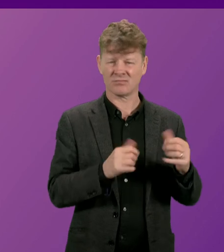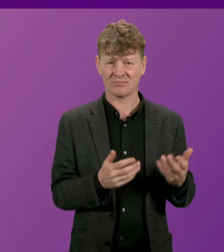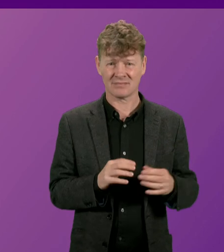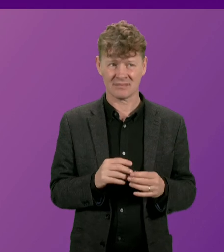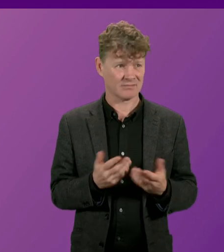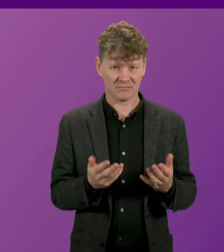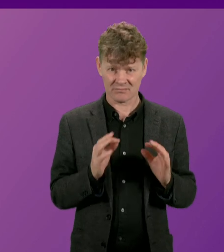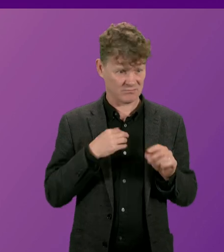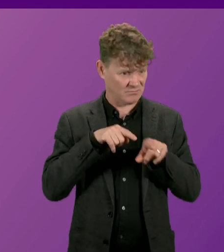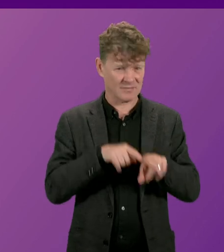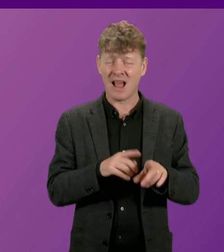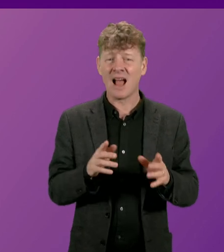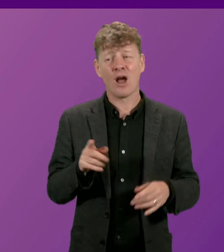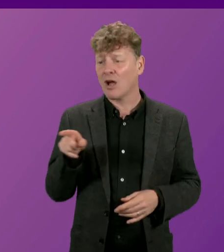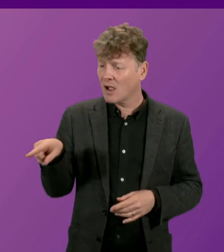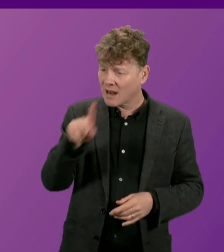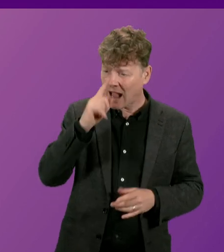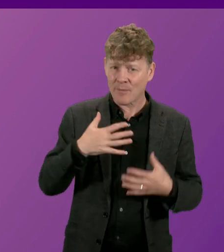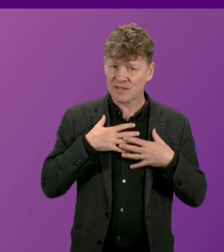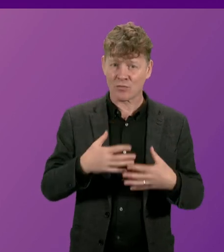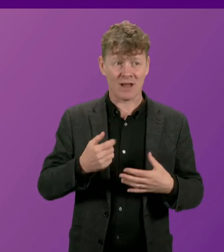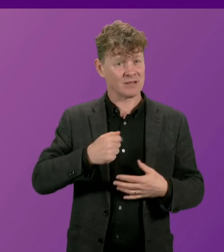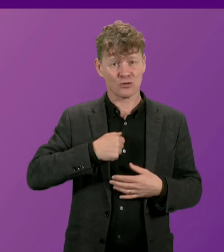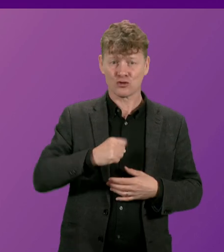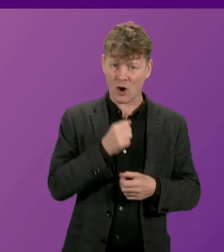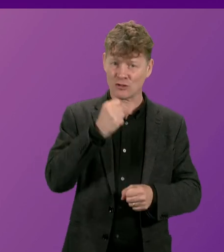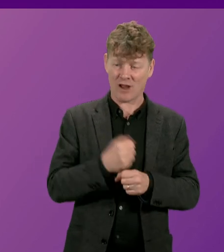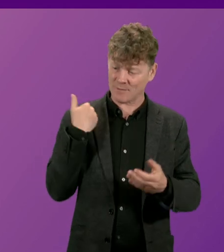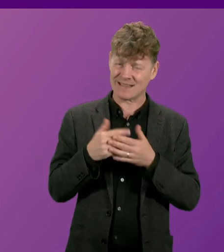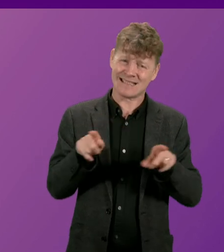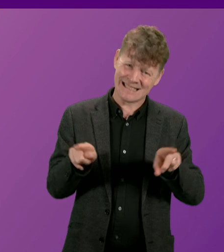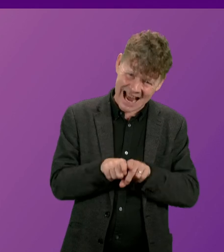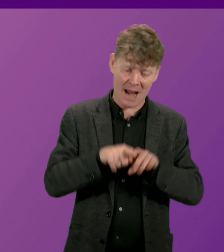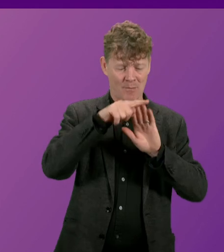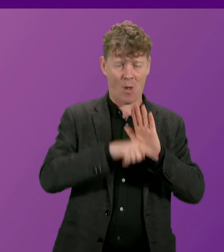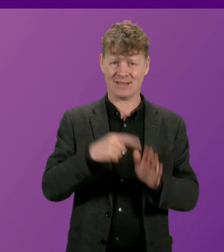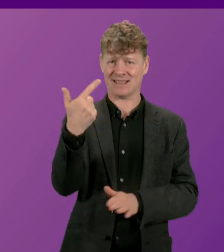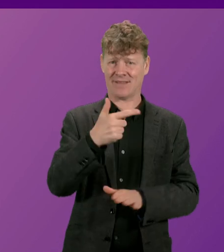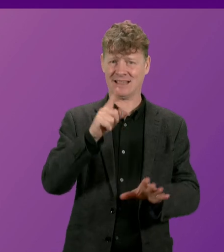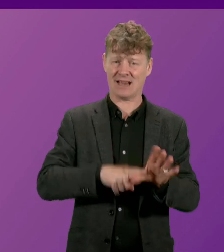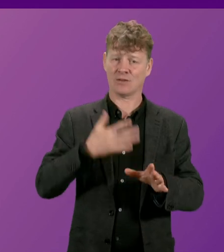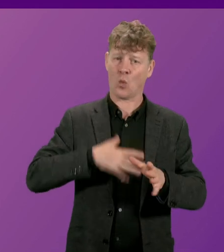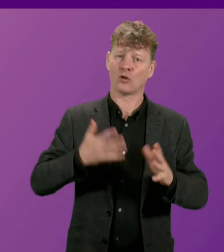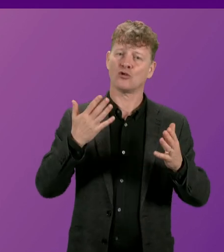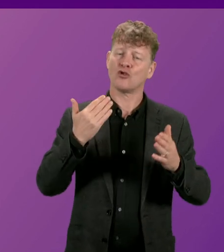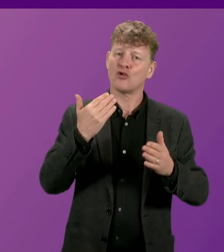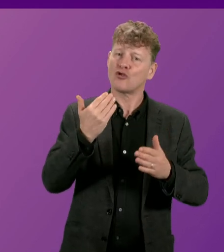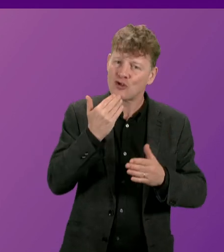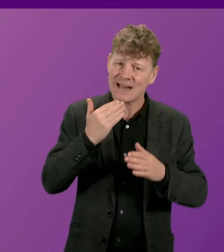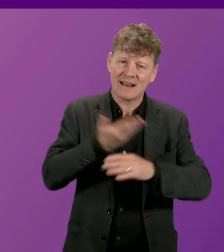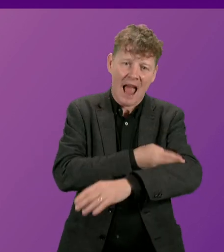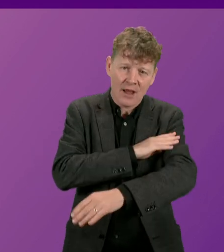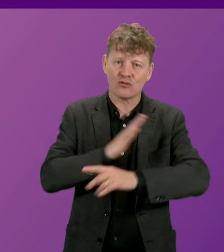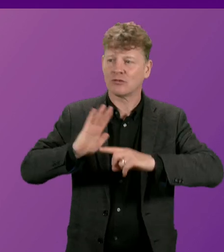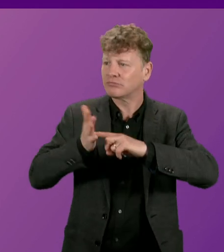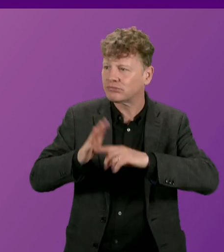that has had a consistent policy position for 17 years in favour of renewable energy development should take a